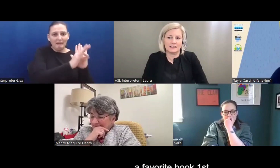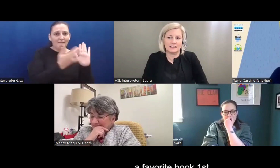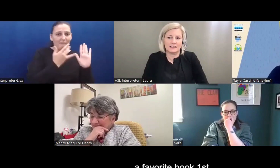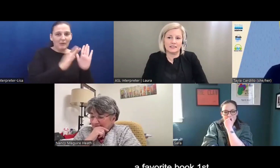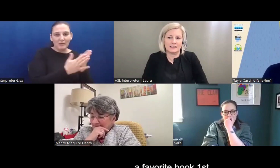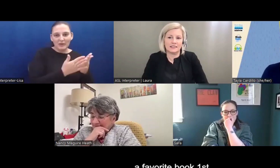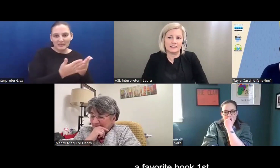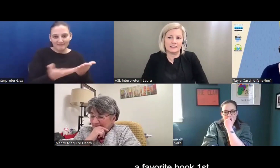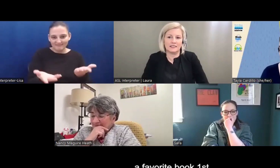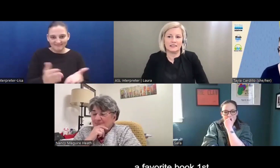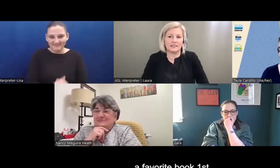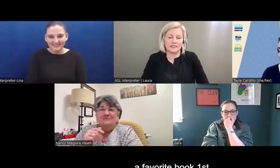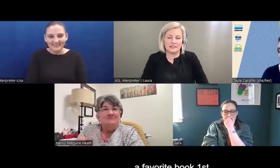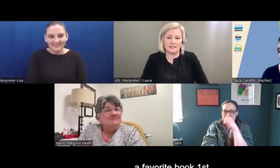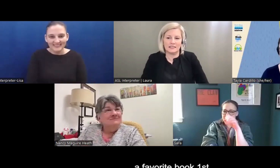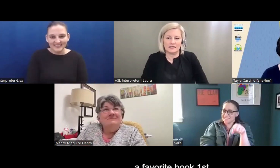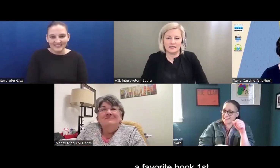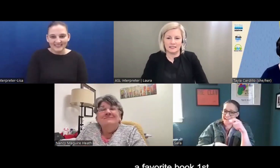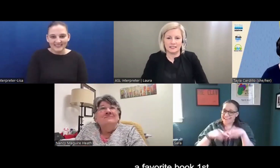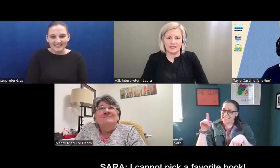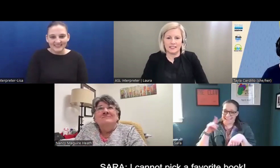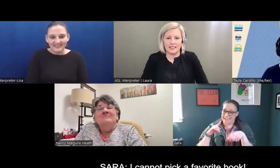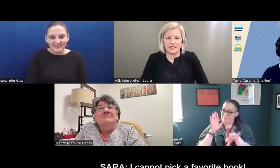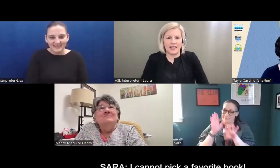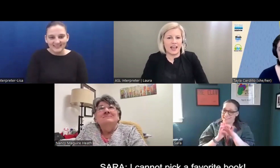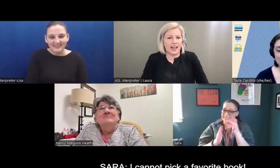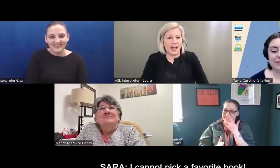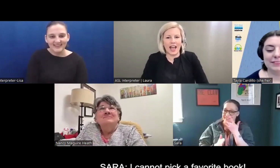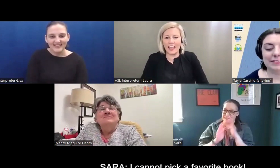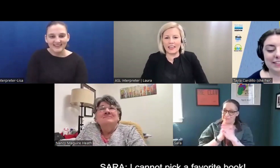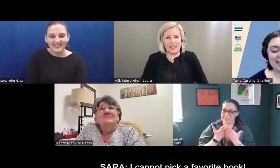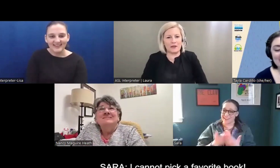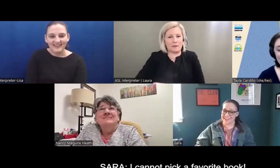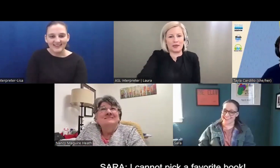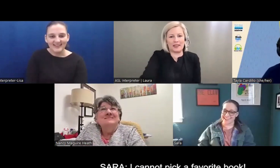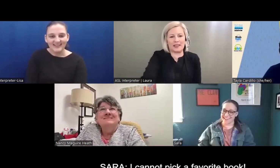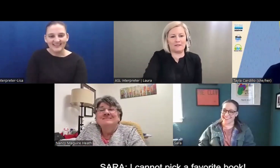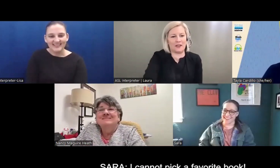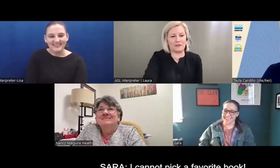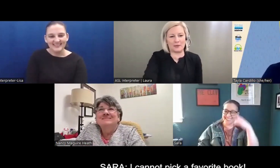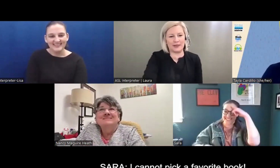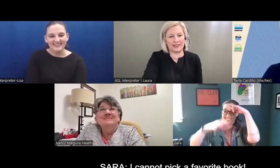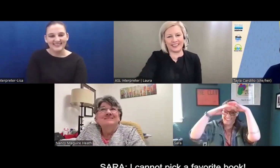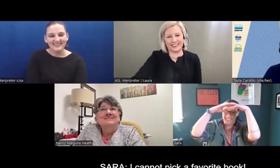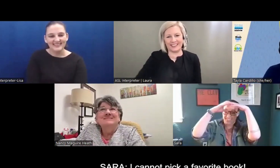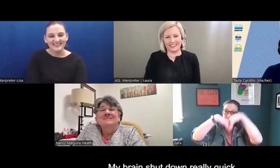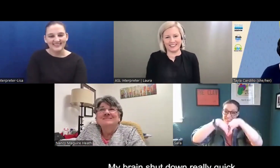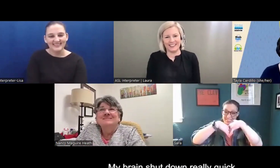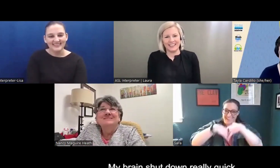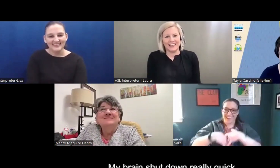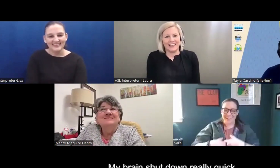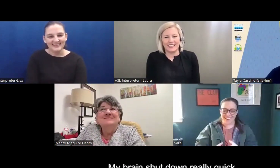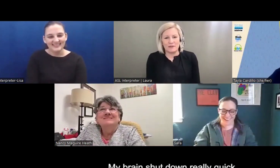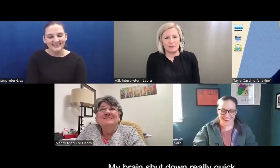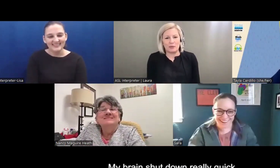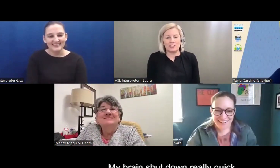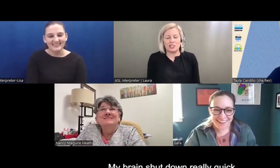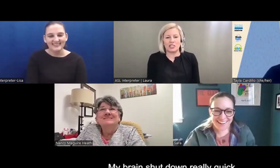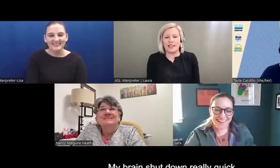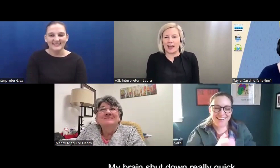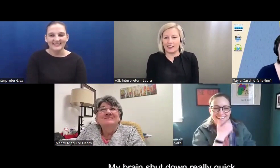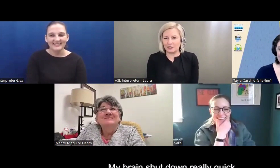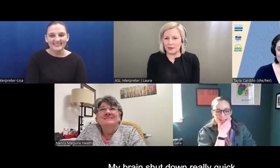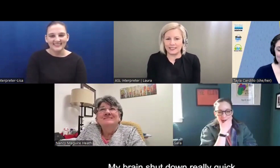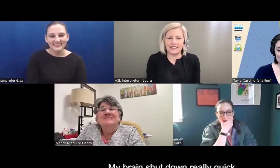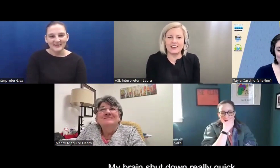a person. Yeah. I can't pick a favorite book. My brain